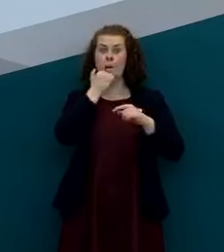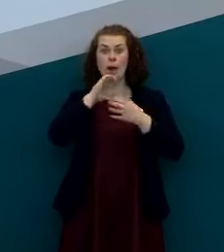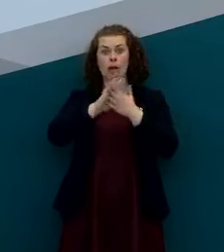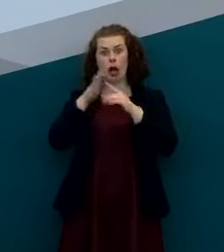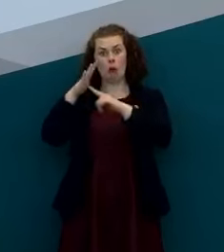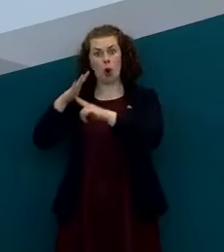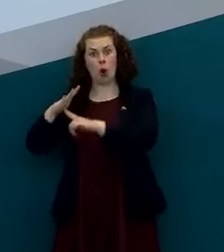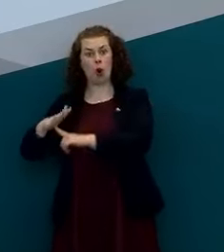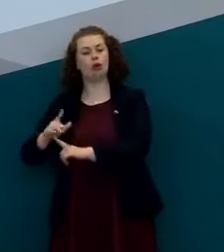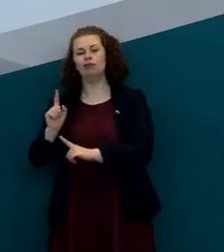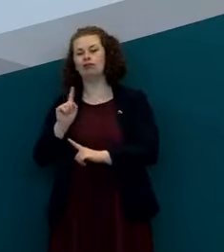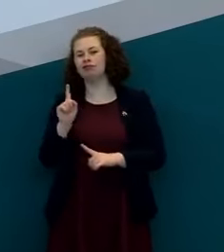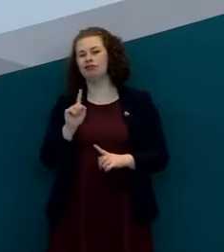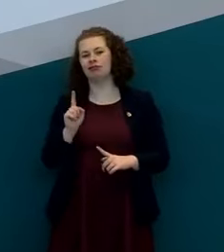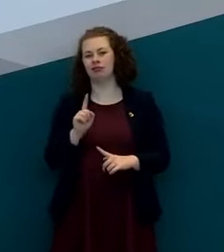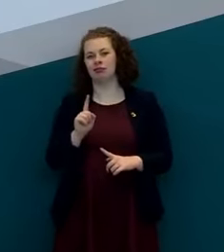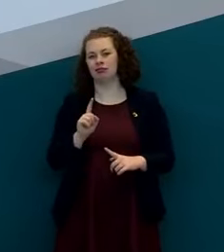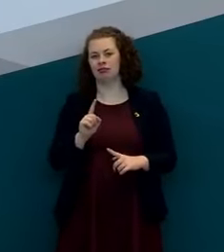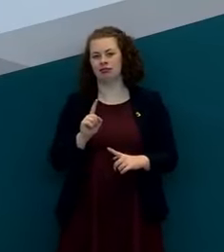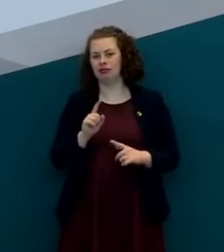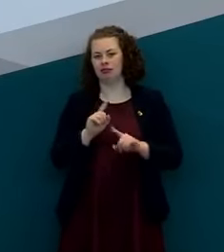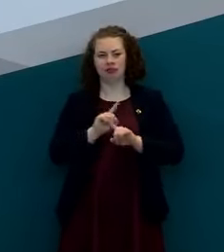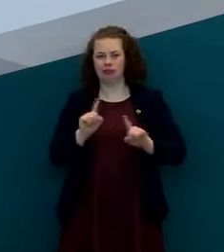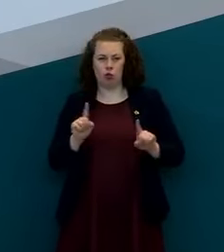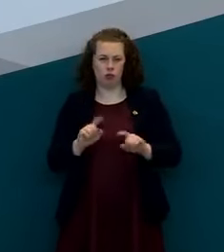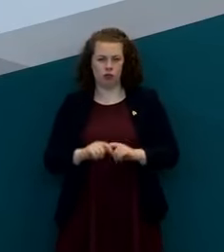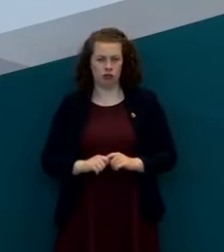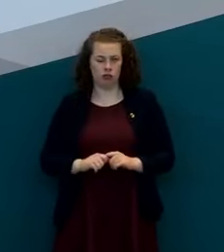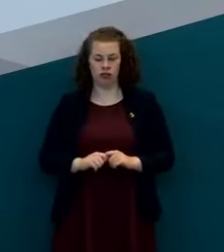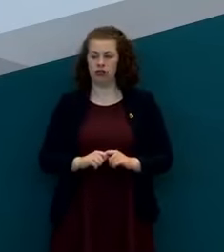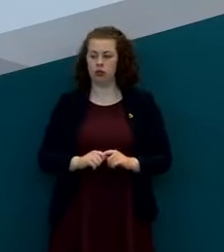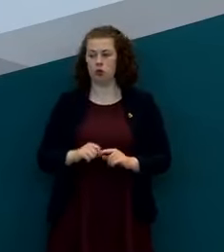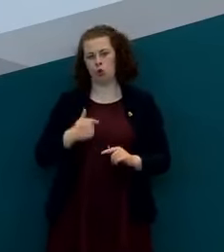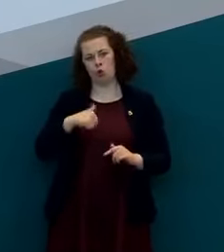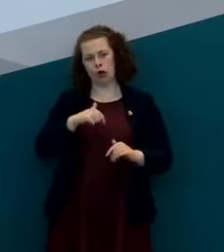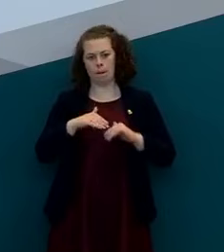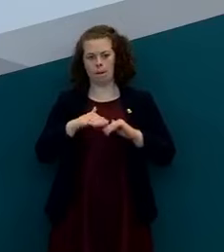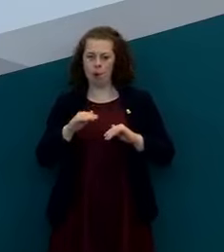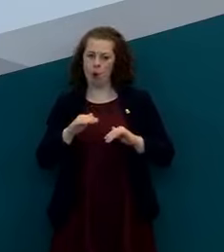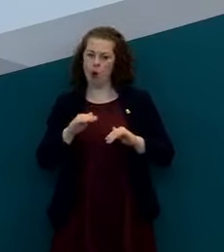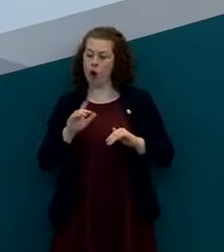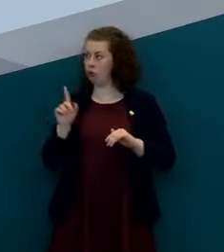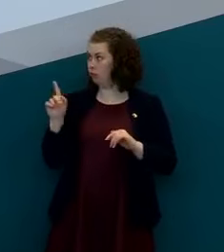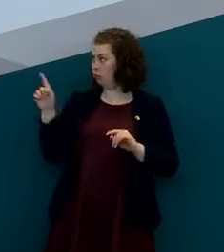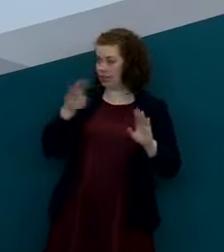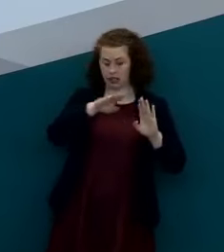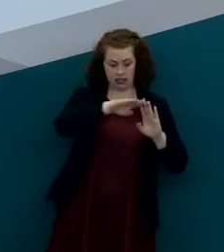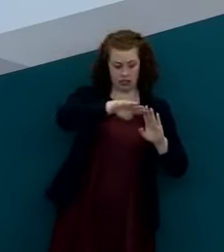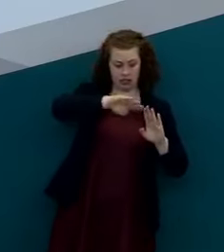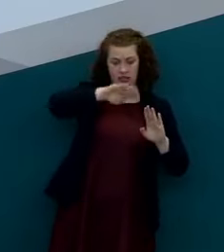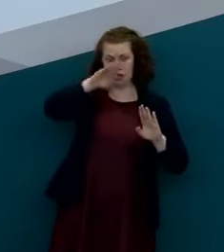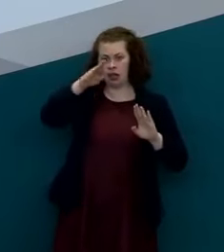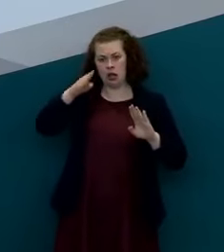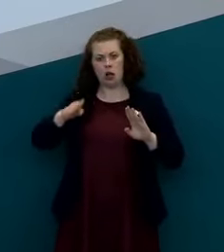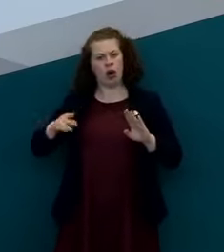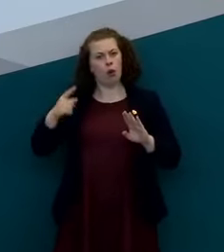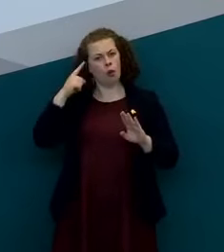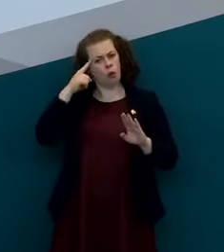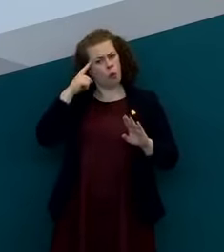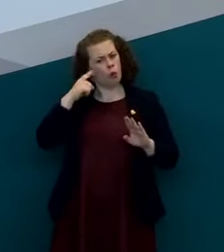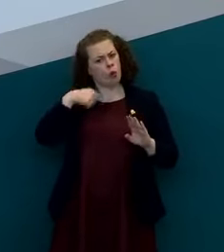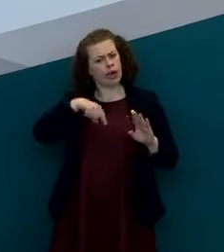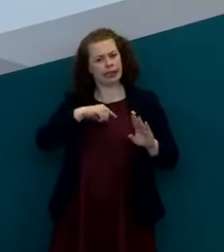more than confident uh that that that reduction in growth rate averaged over that period of time